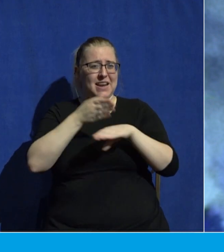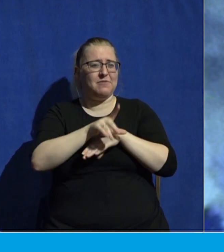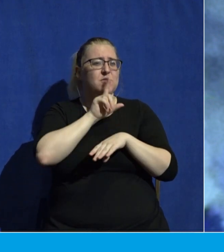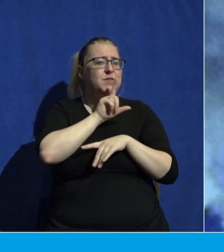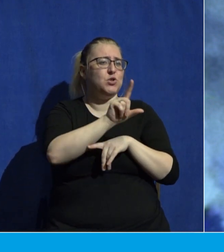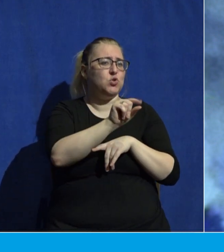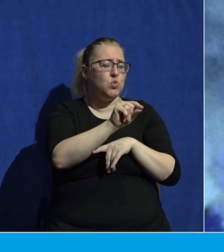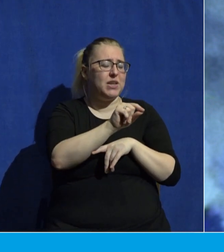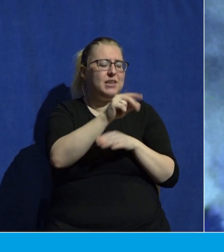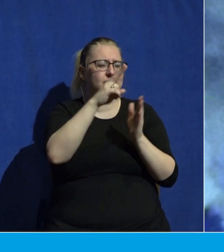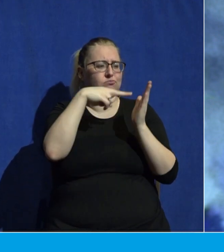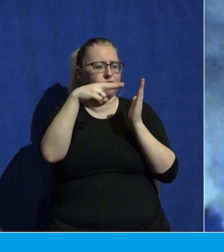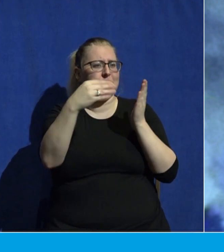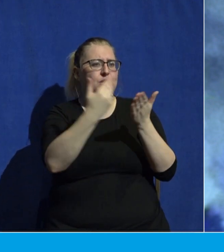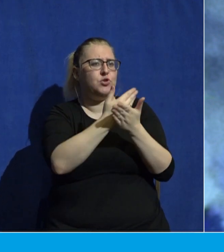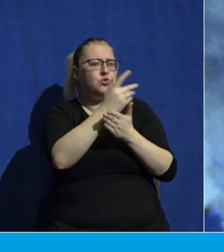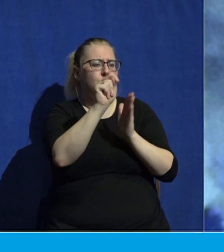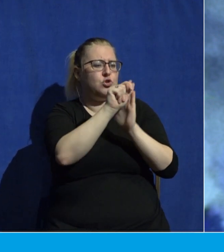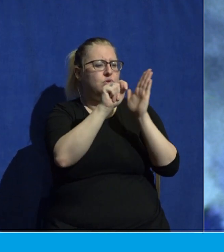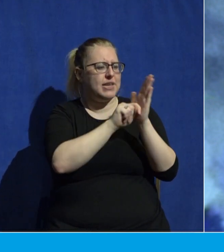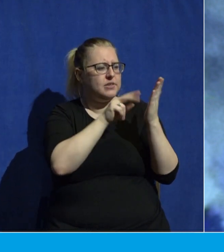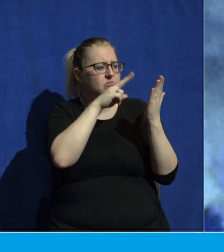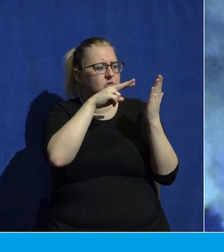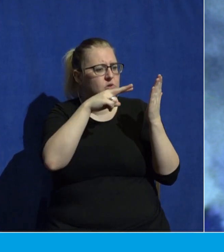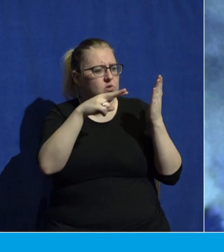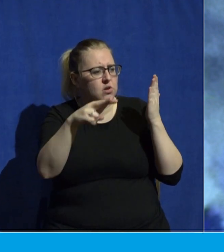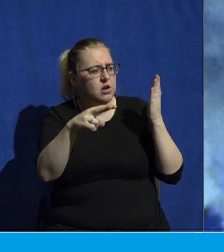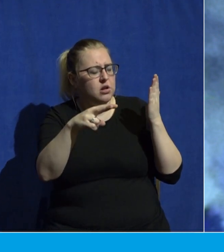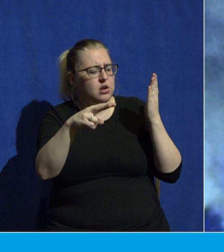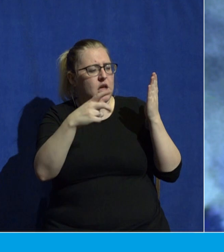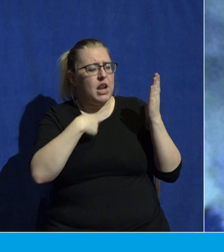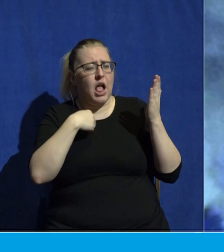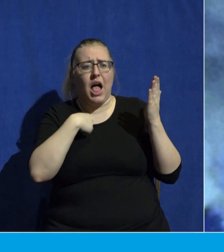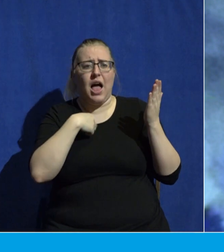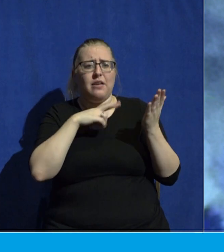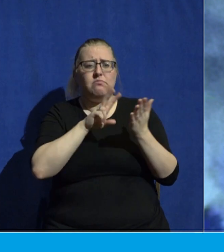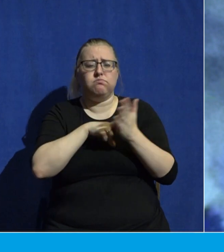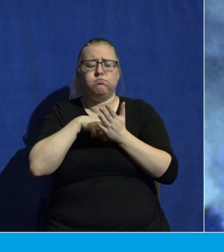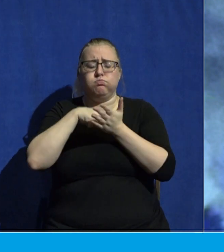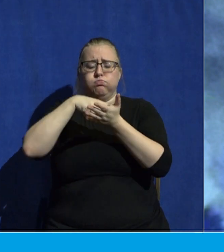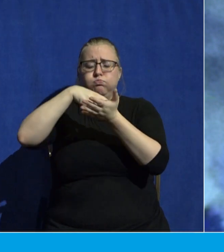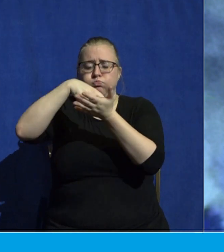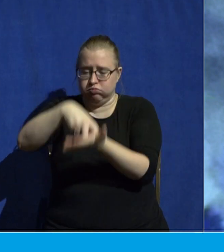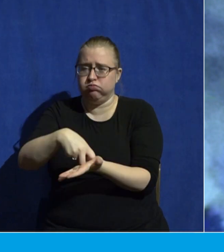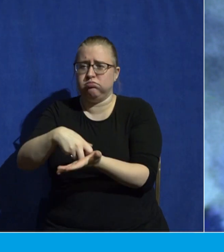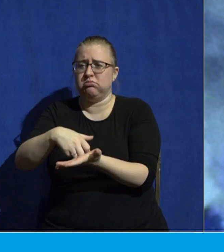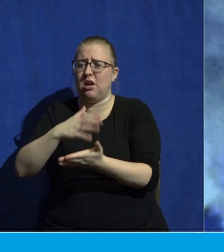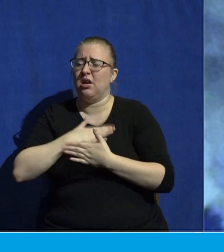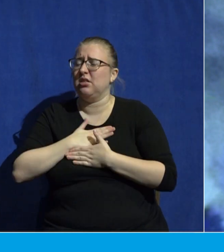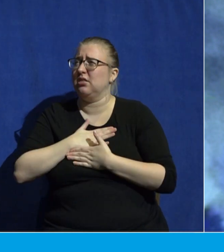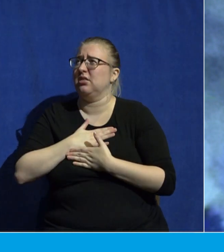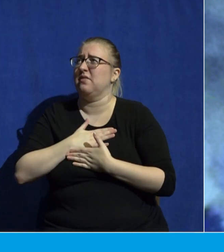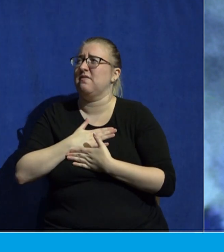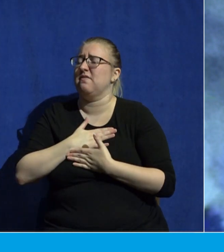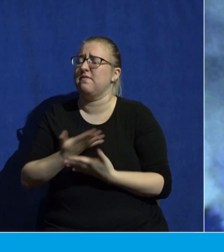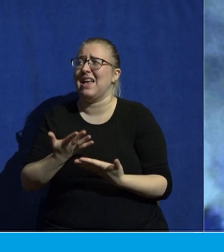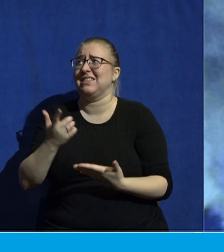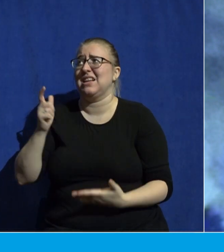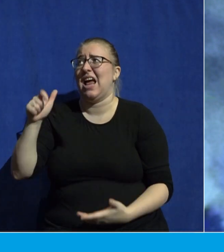face with the truth claims of Jesus, I fell to my knees and confessed my great need for him and submitted my life